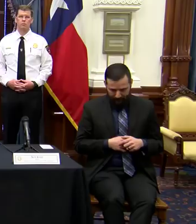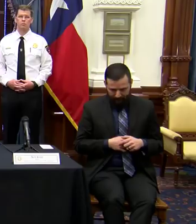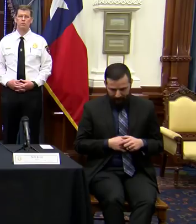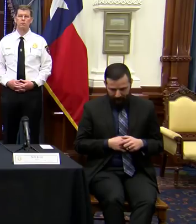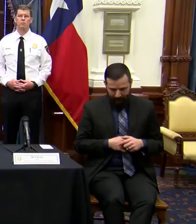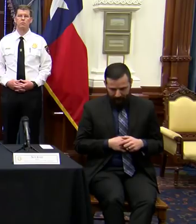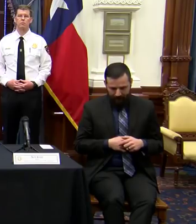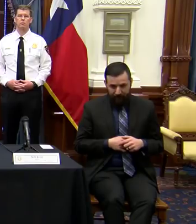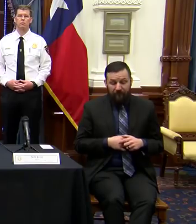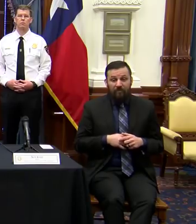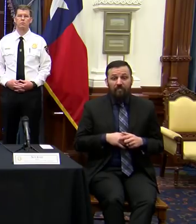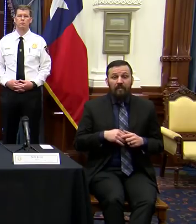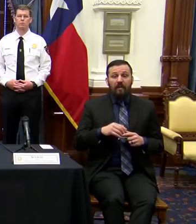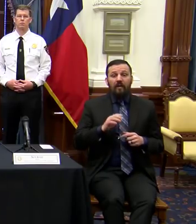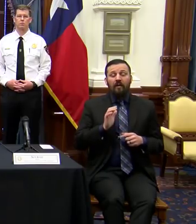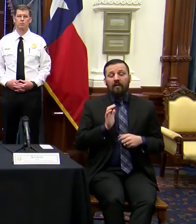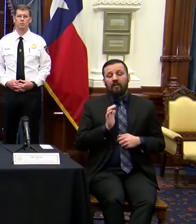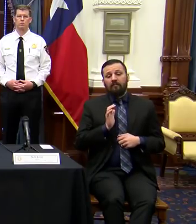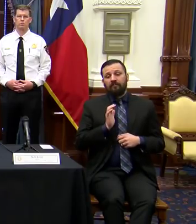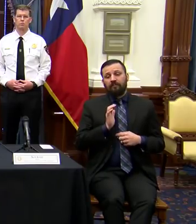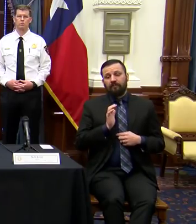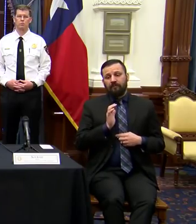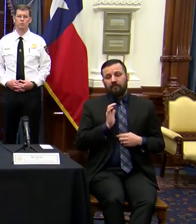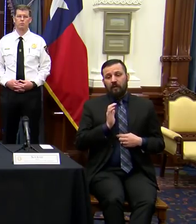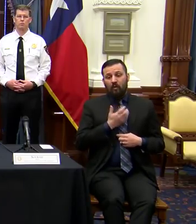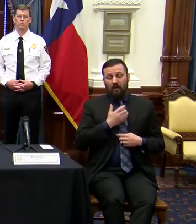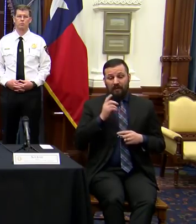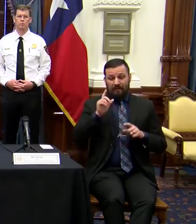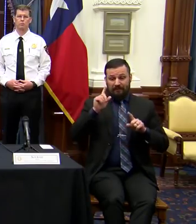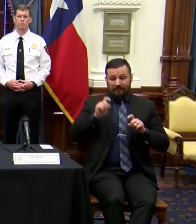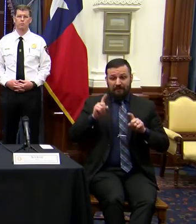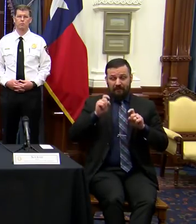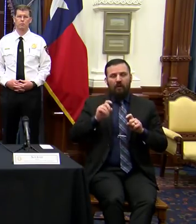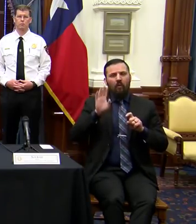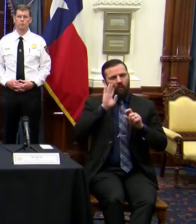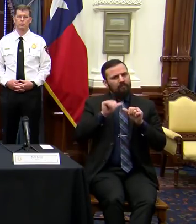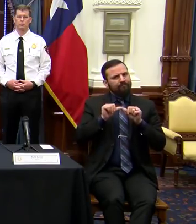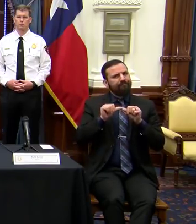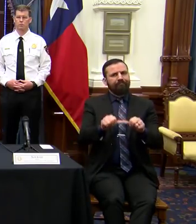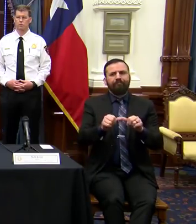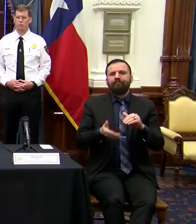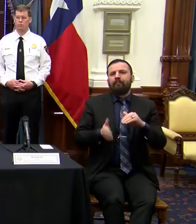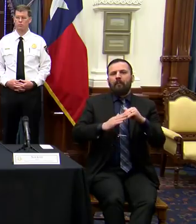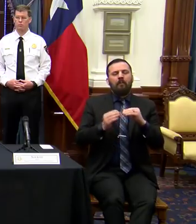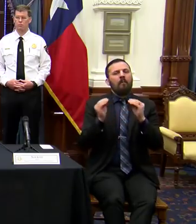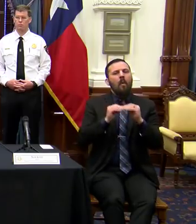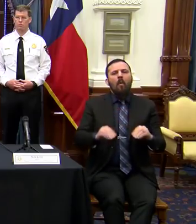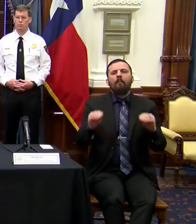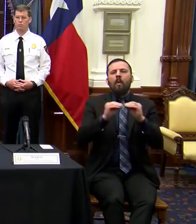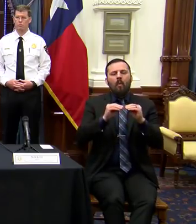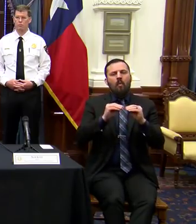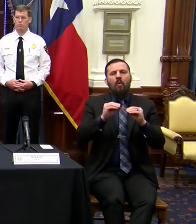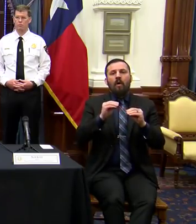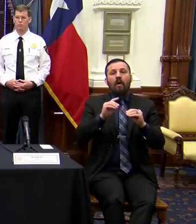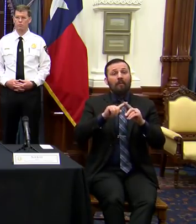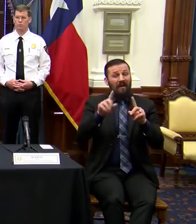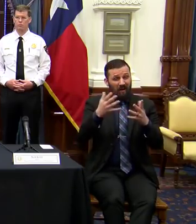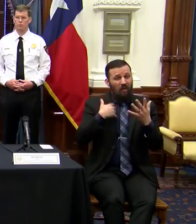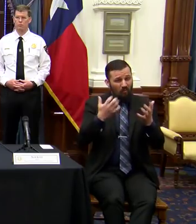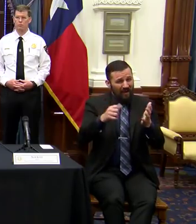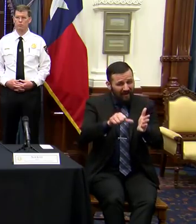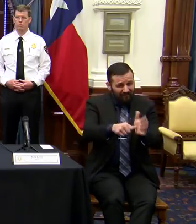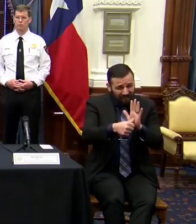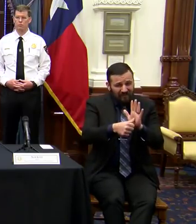The testing capabilities will continue to increase. However, I want to emphasize one point that I'll make now